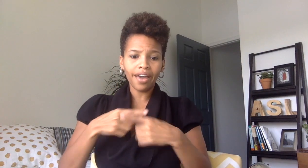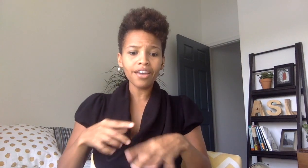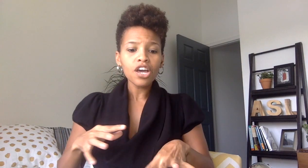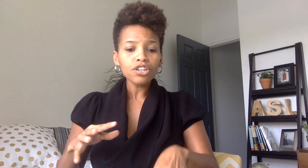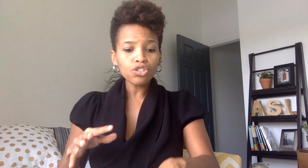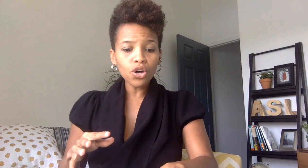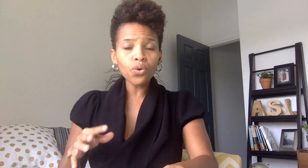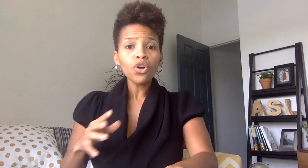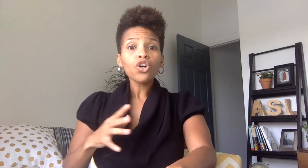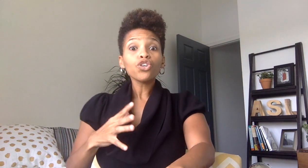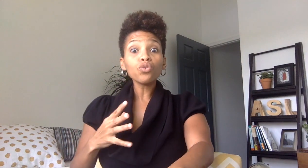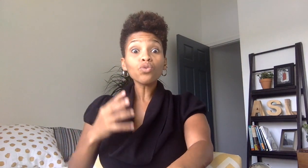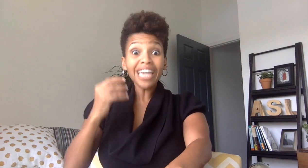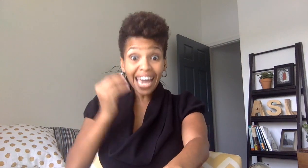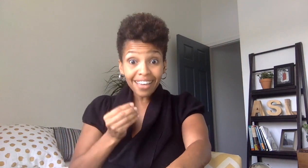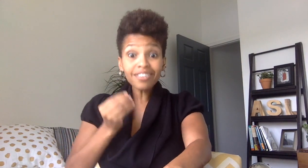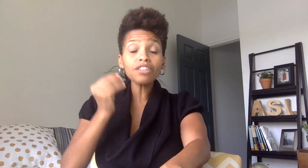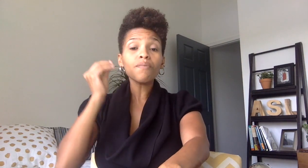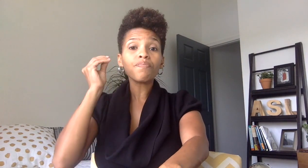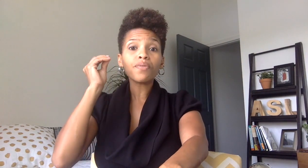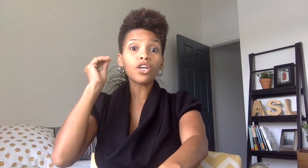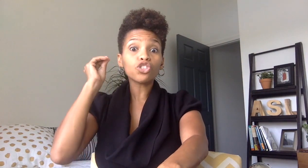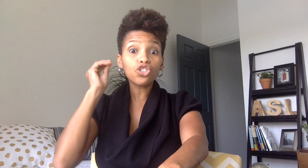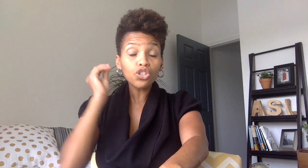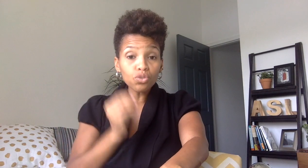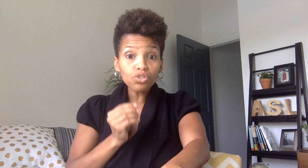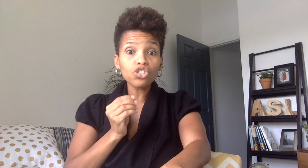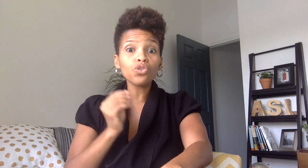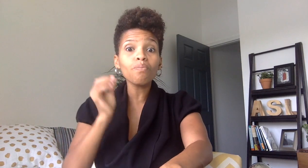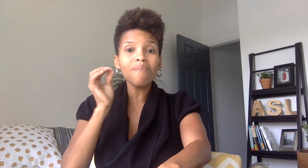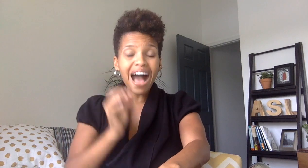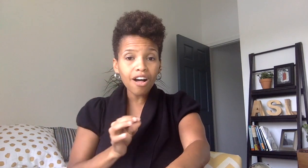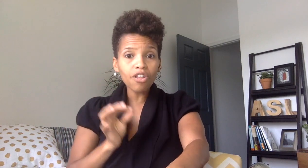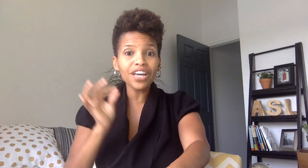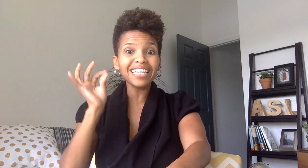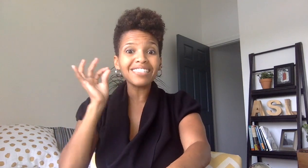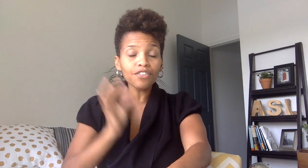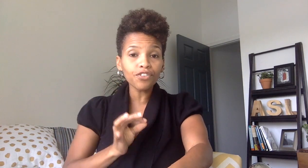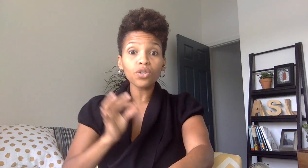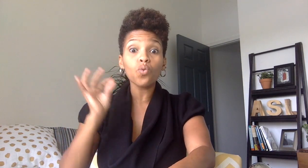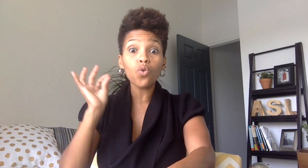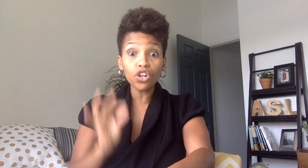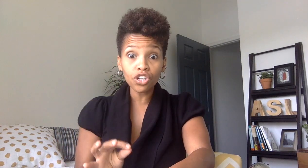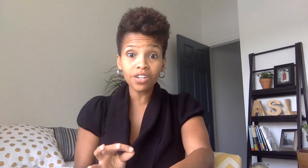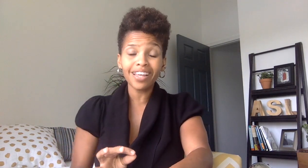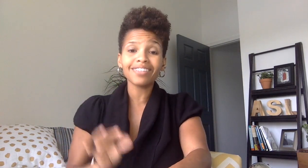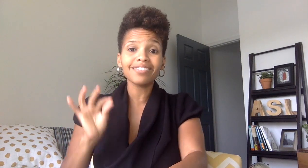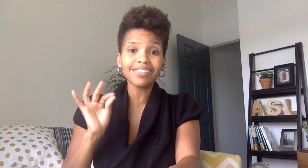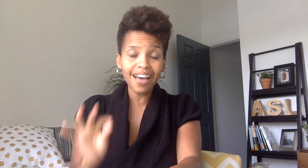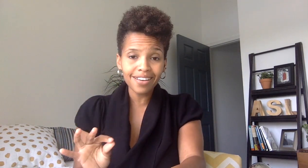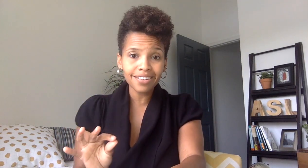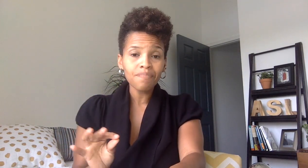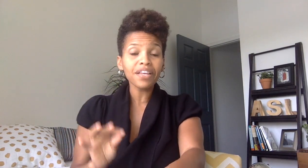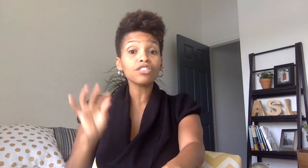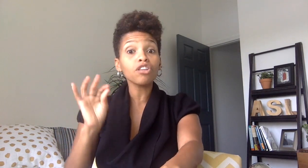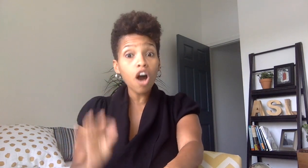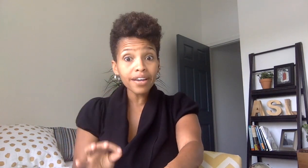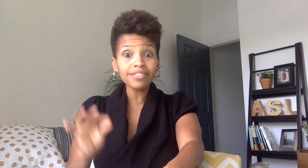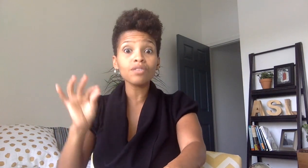so you can choose to mouth a different word that is said as long as the